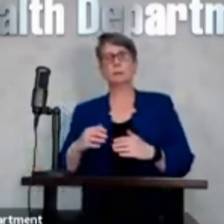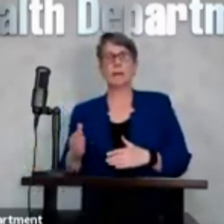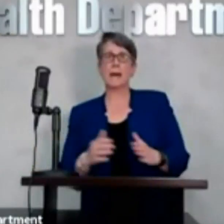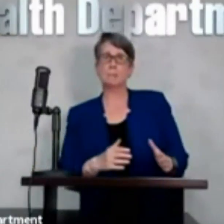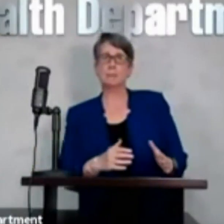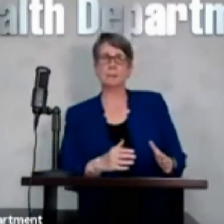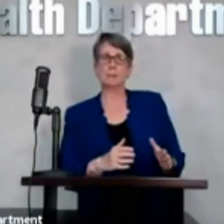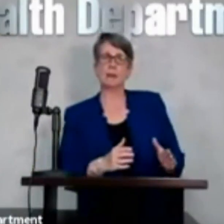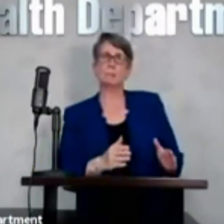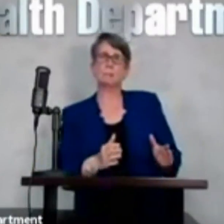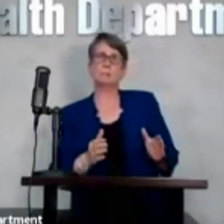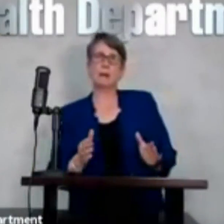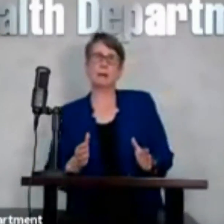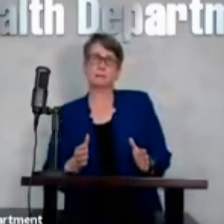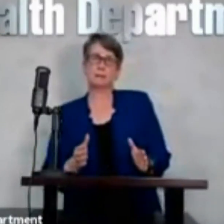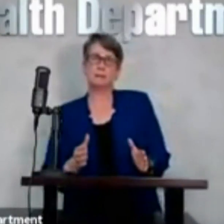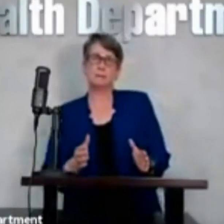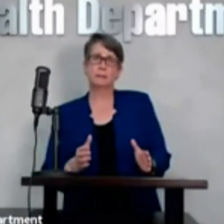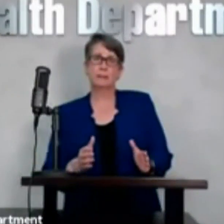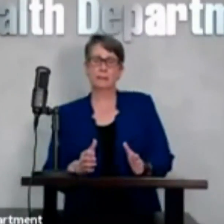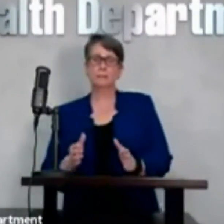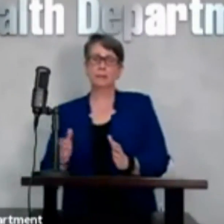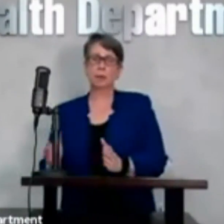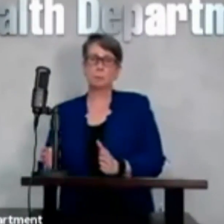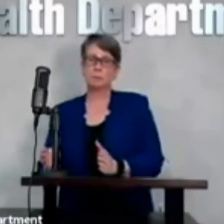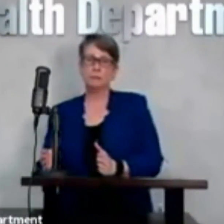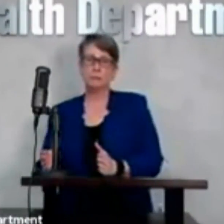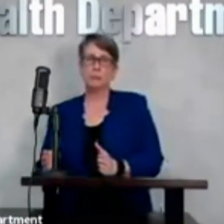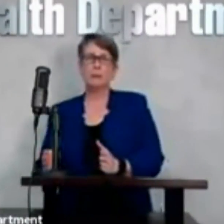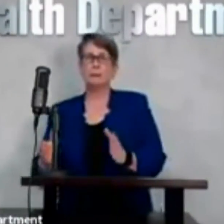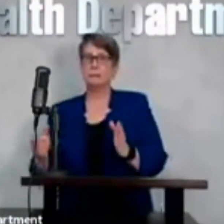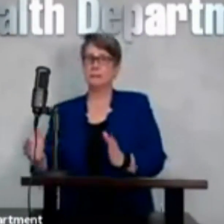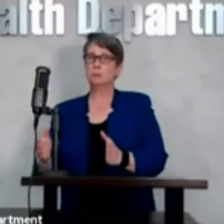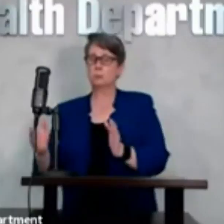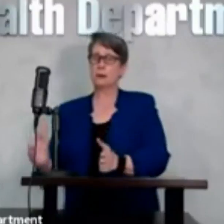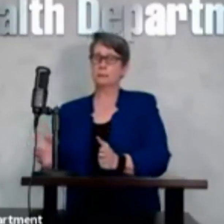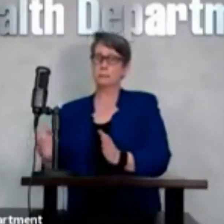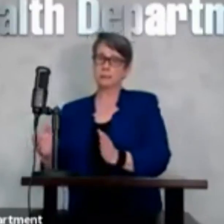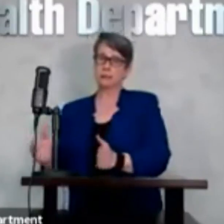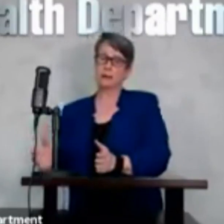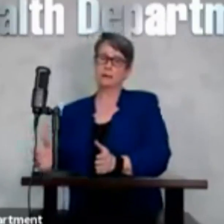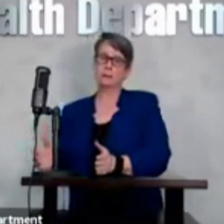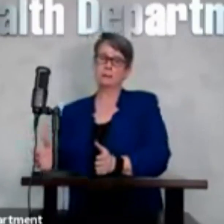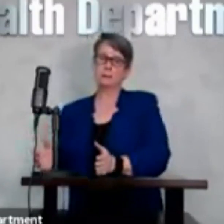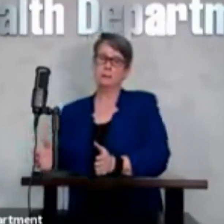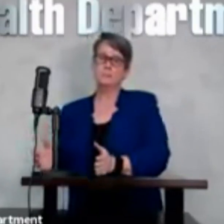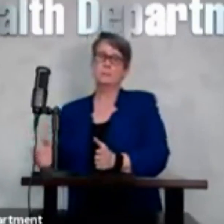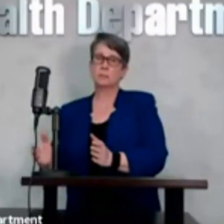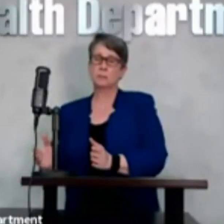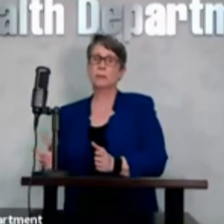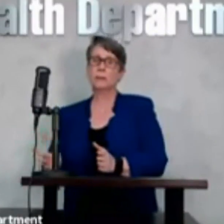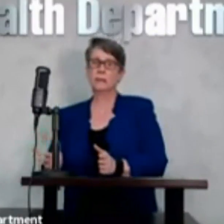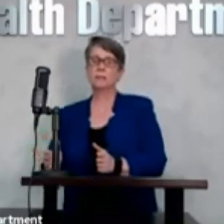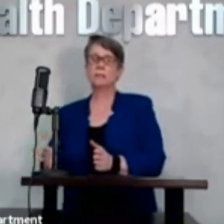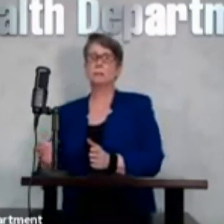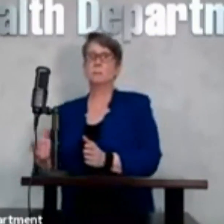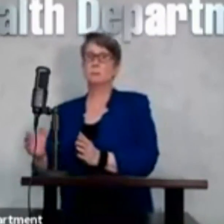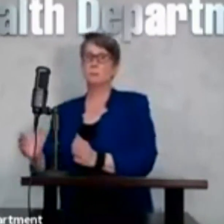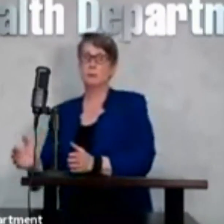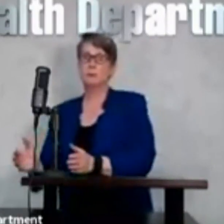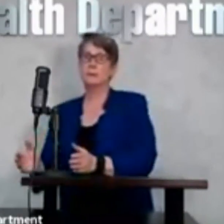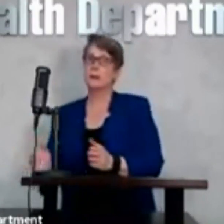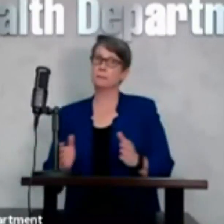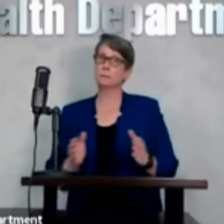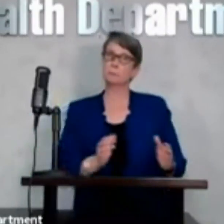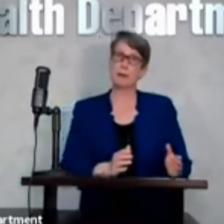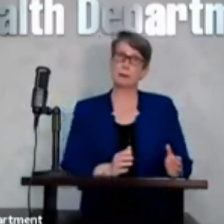People are unhappy that we're not moving fast enough in reopening, need to abide by the guidelines so that we can continue to move